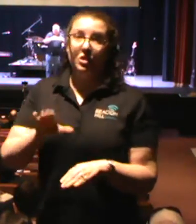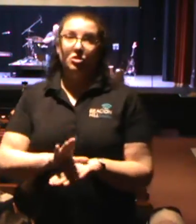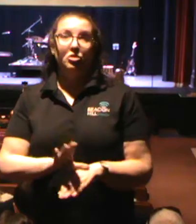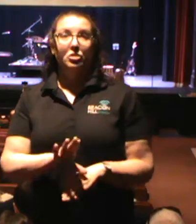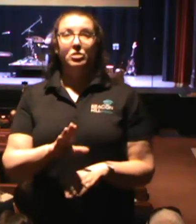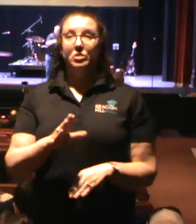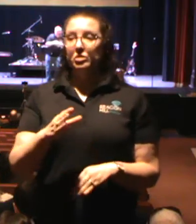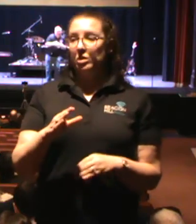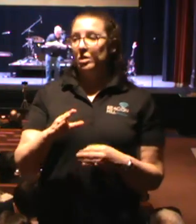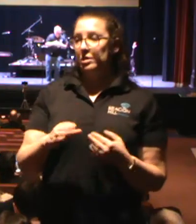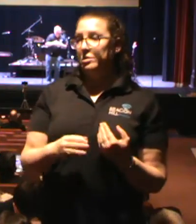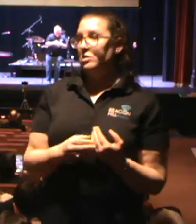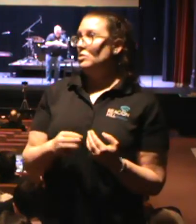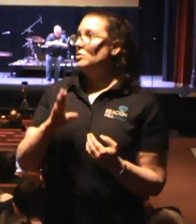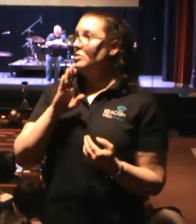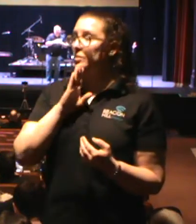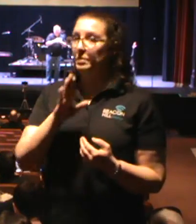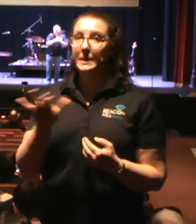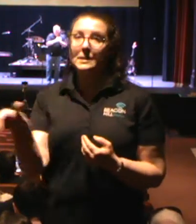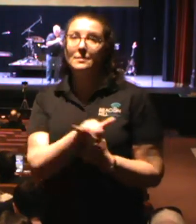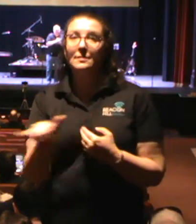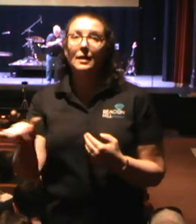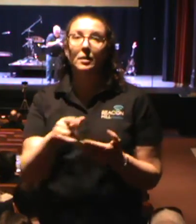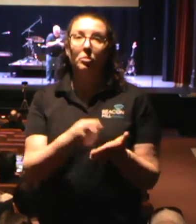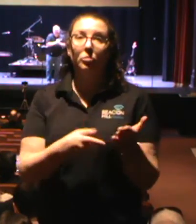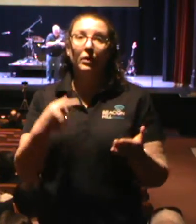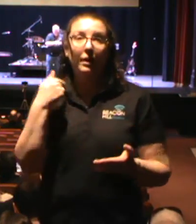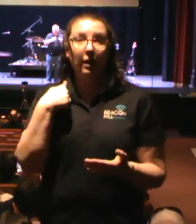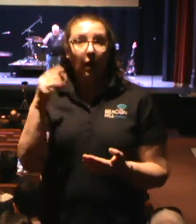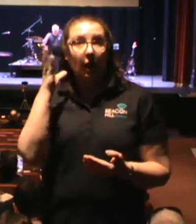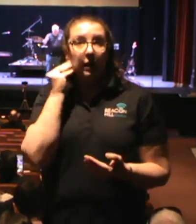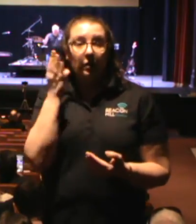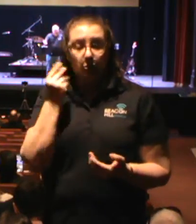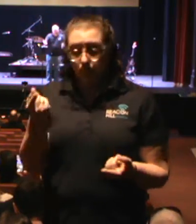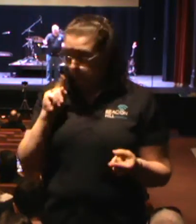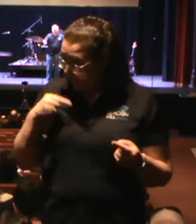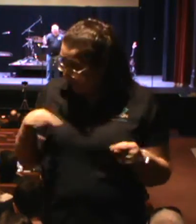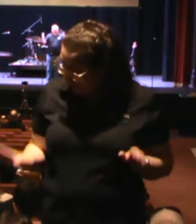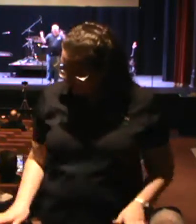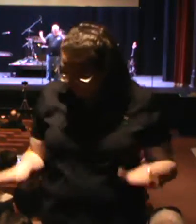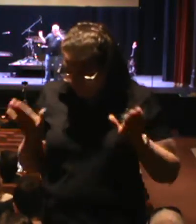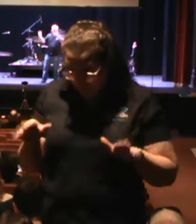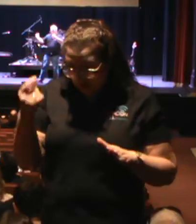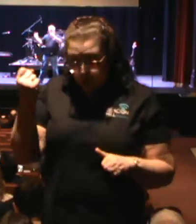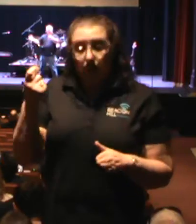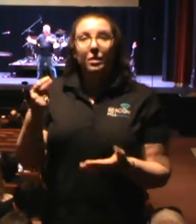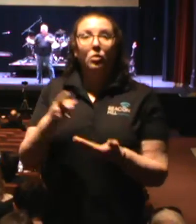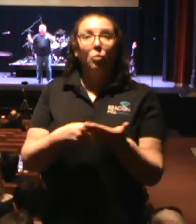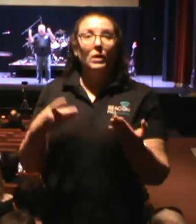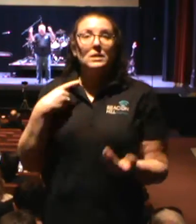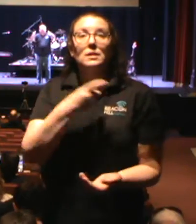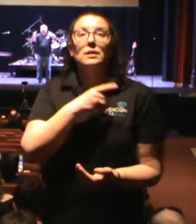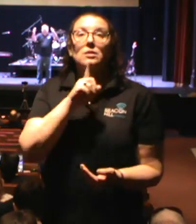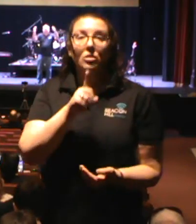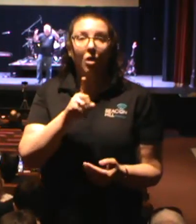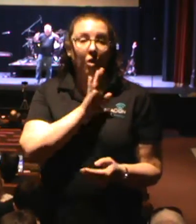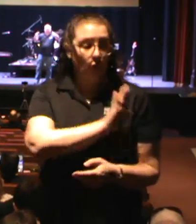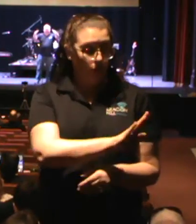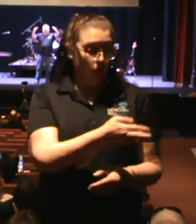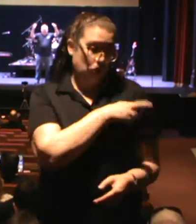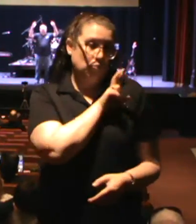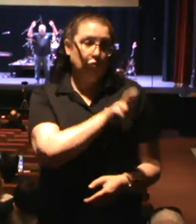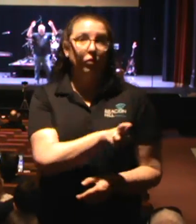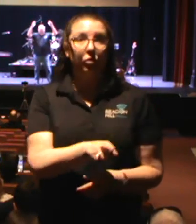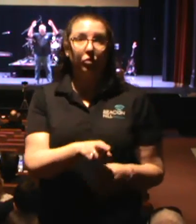I grew up and not actually understanding what deacons are and what they're meant to do. And so we're going to dig into